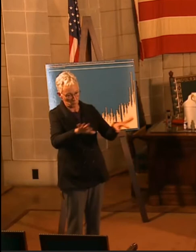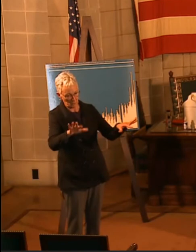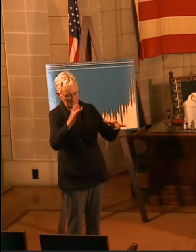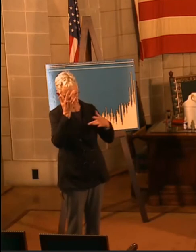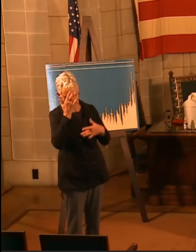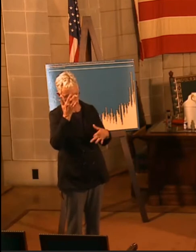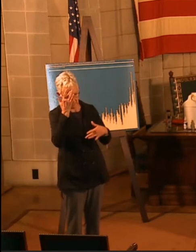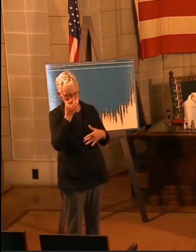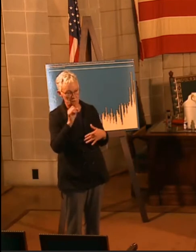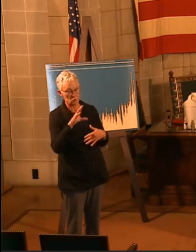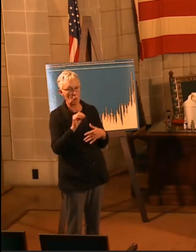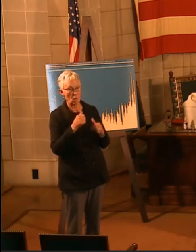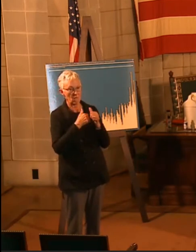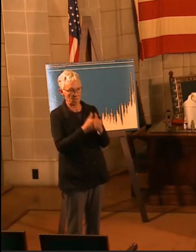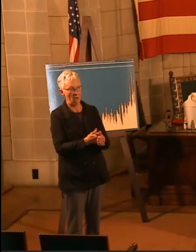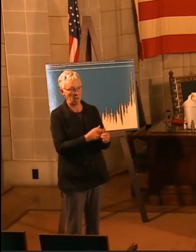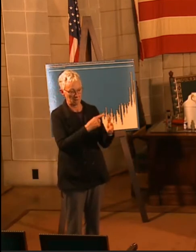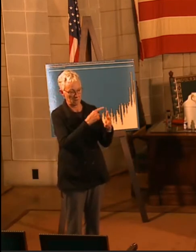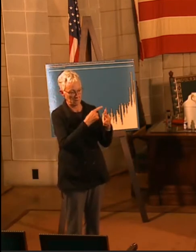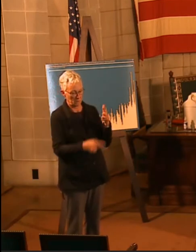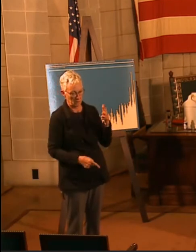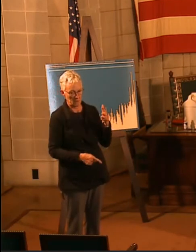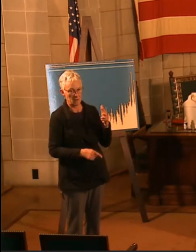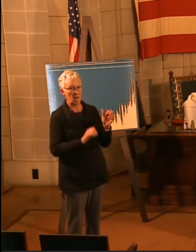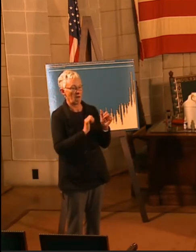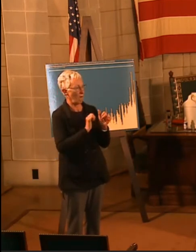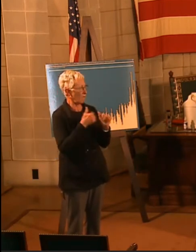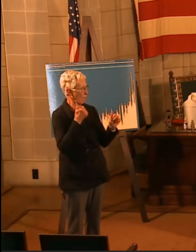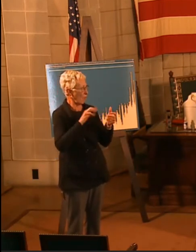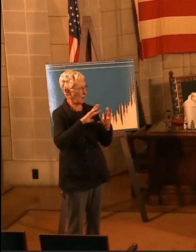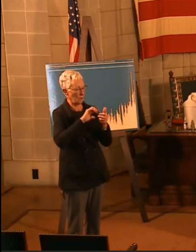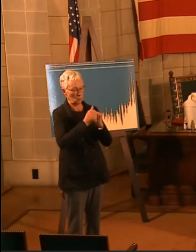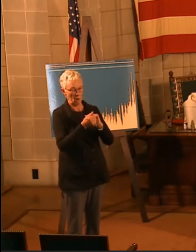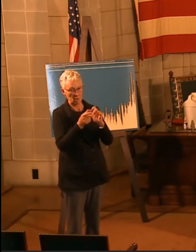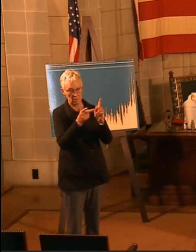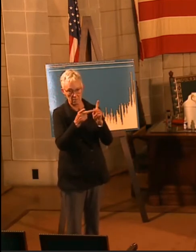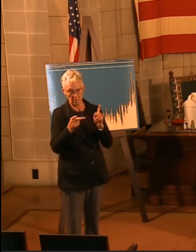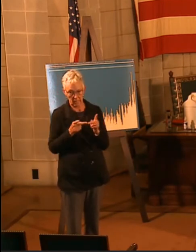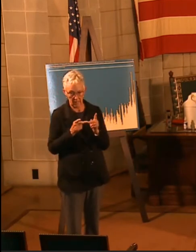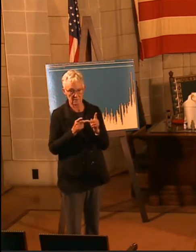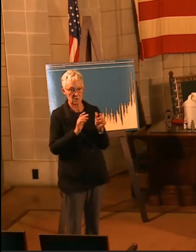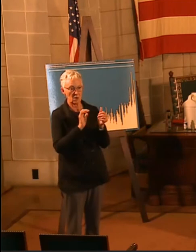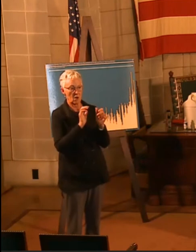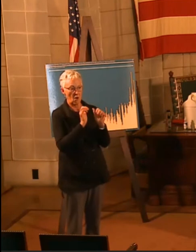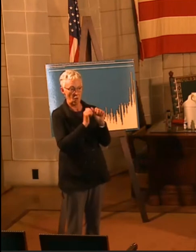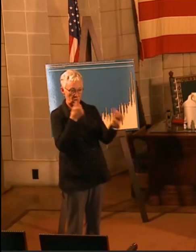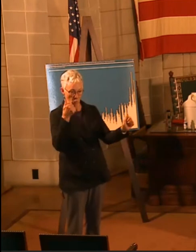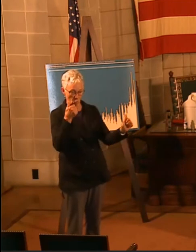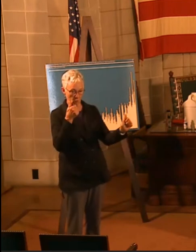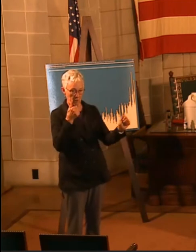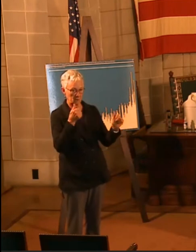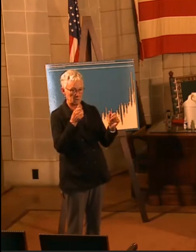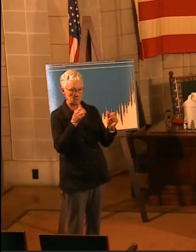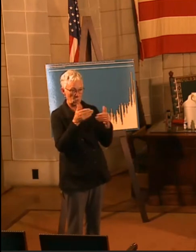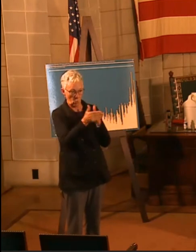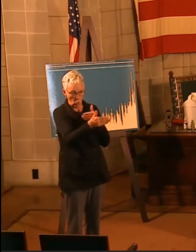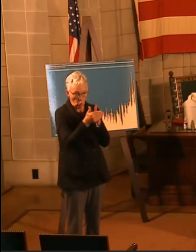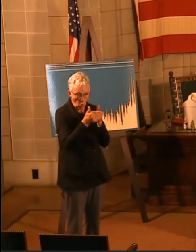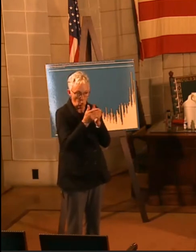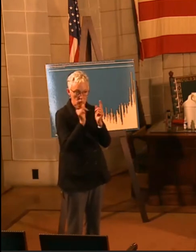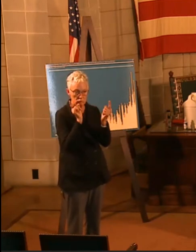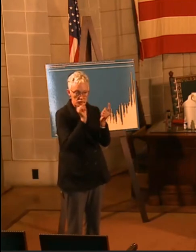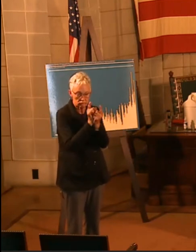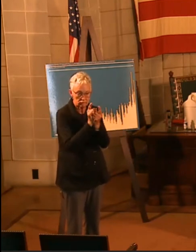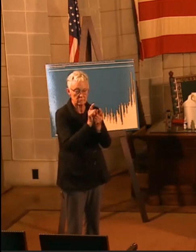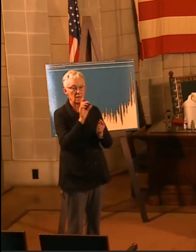avoid close contact, and avoid confined spaces. If you cannot avoid the three Cs, wear a mask over your nose and mouth